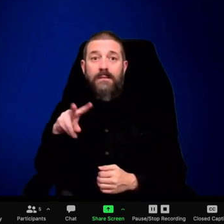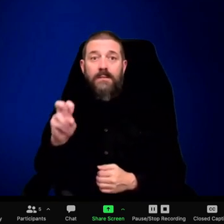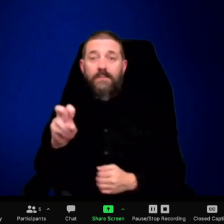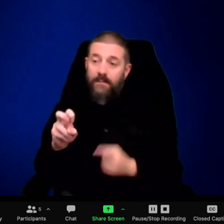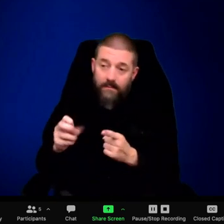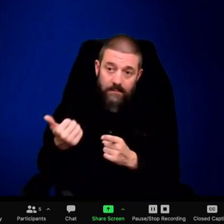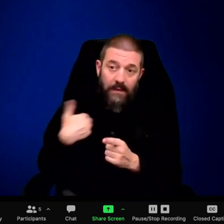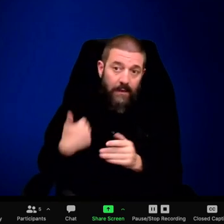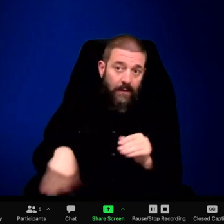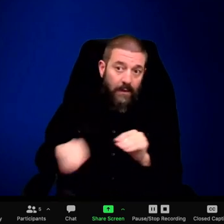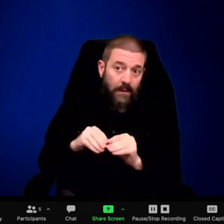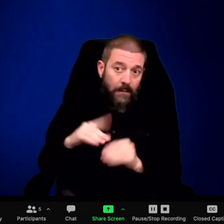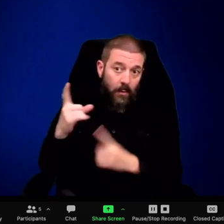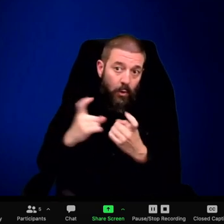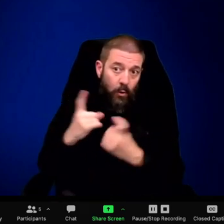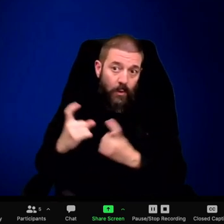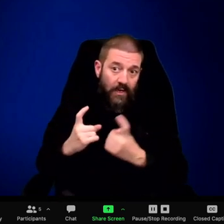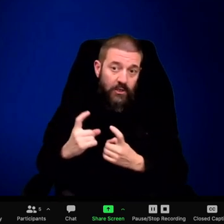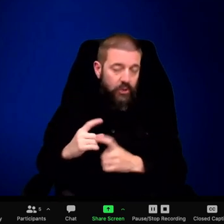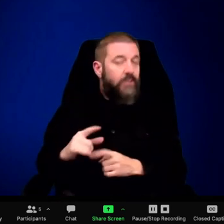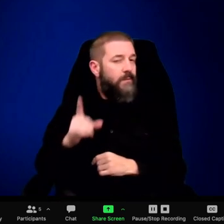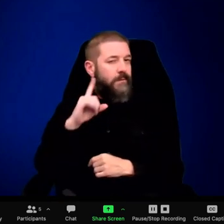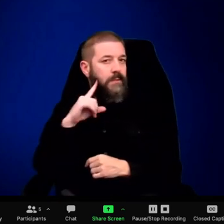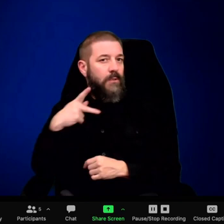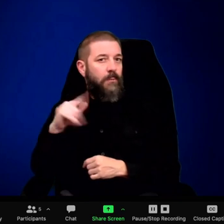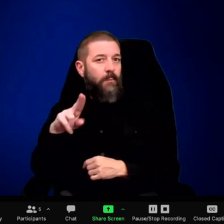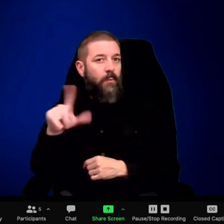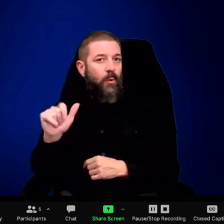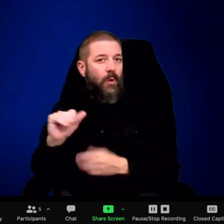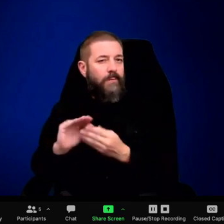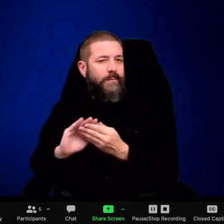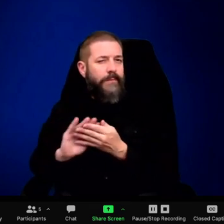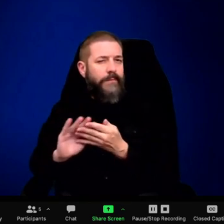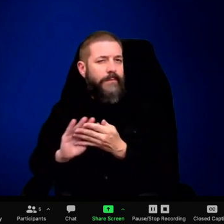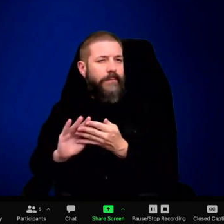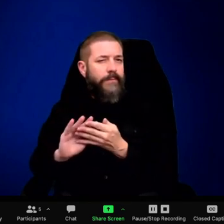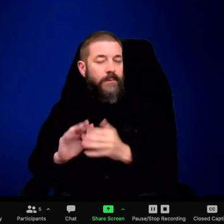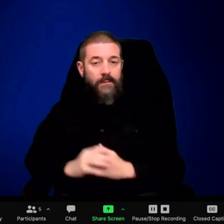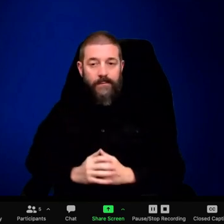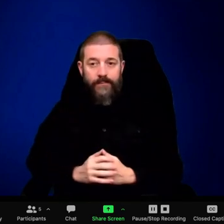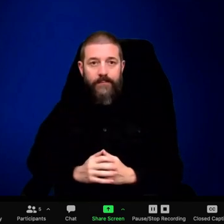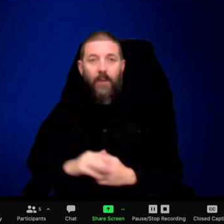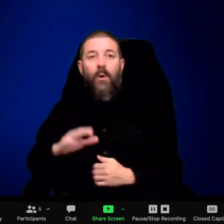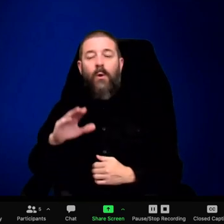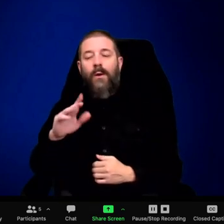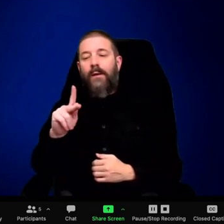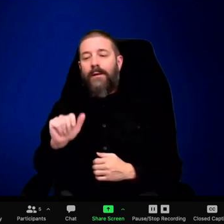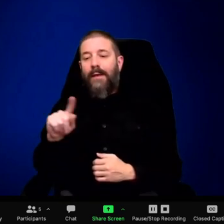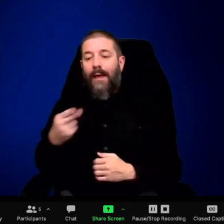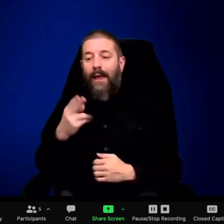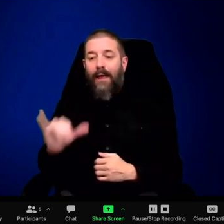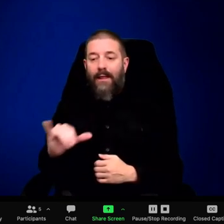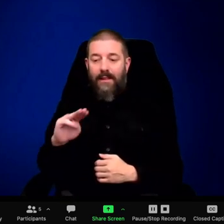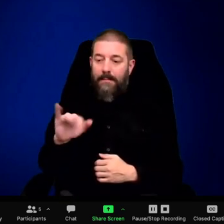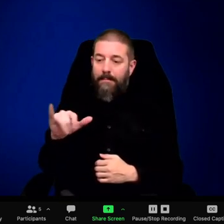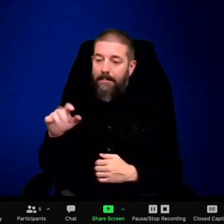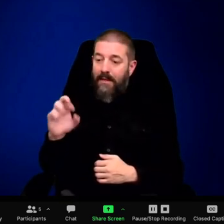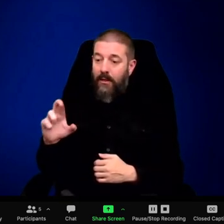try their luck with those animals. And compared to wild animals, they can defend themselves so effectively.